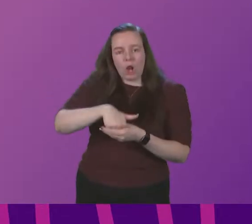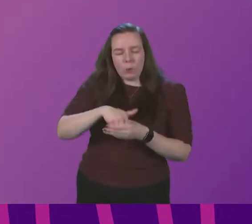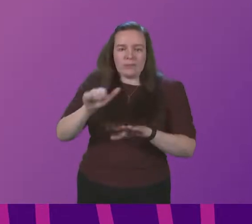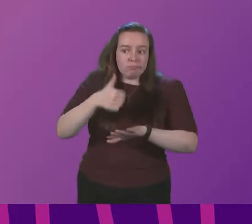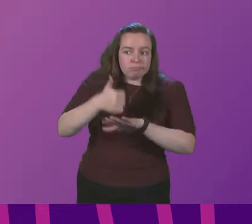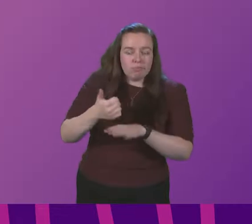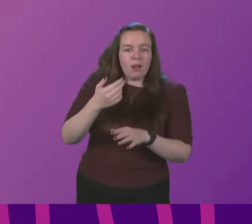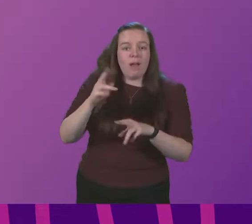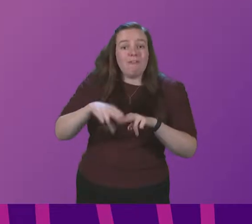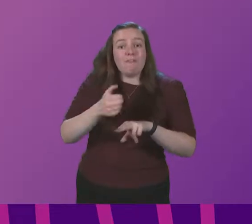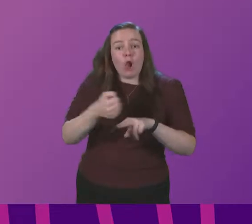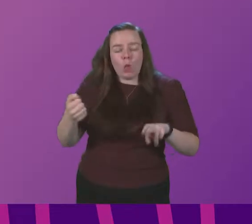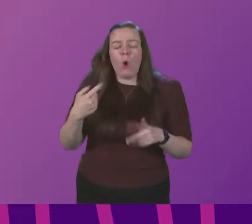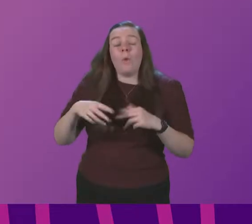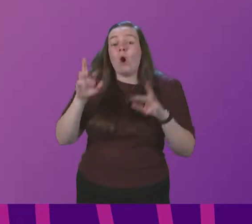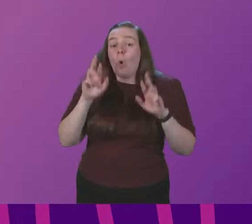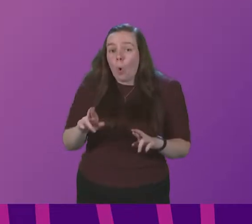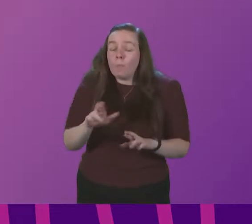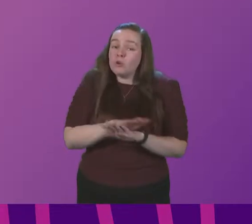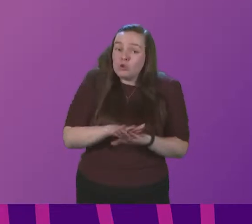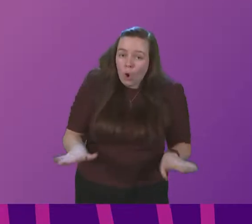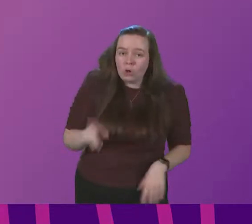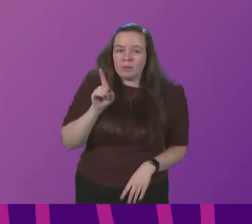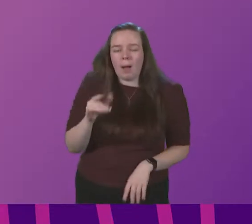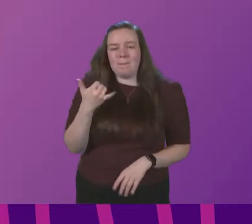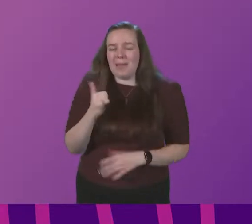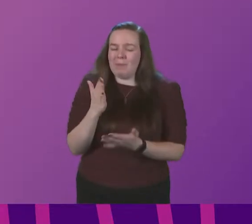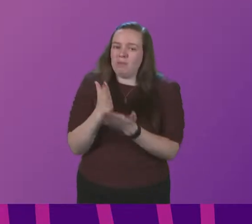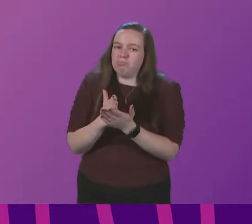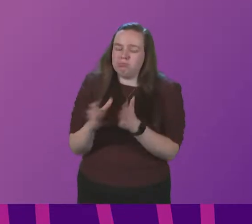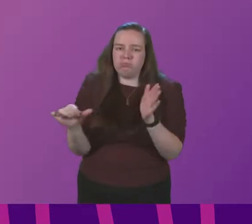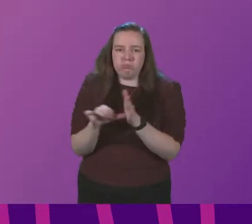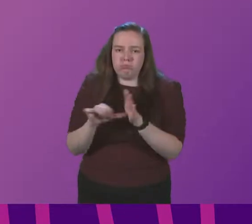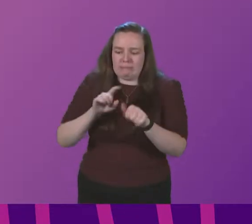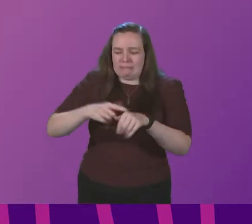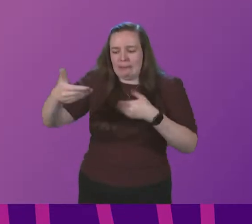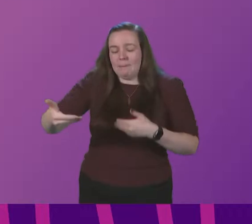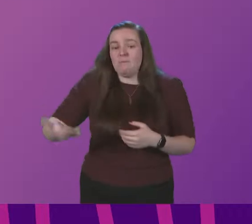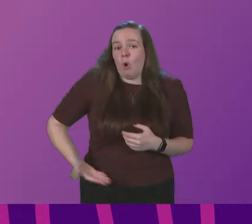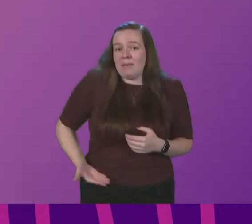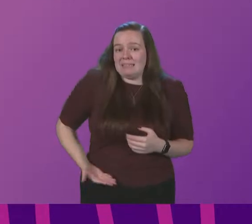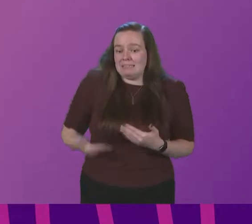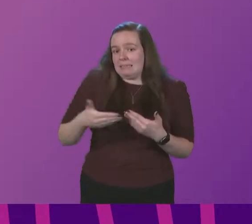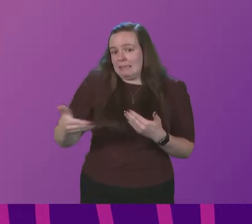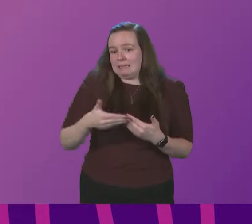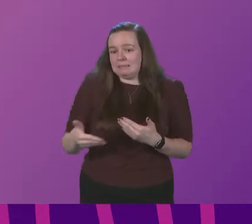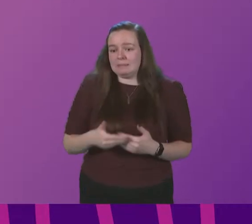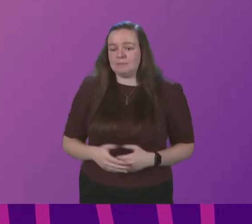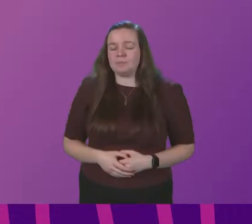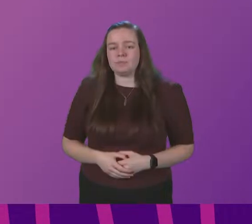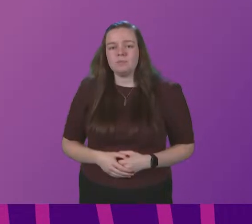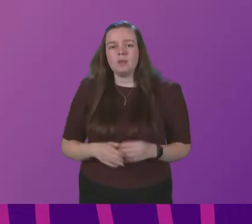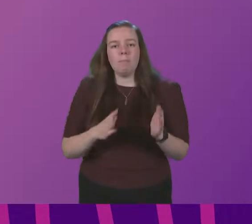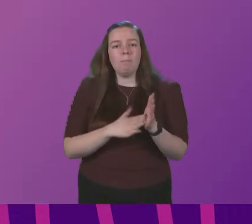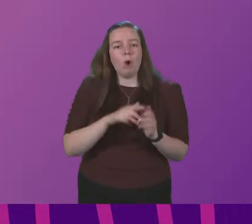furlough over what we hope will not be but may be a really challenging period for businesses in the weeks to come Paul